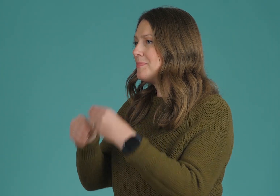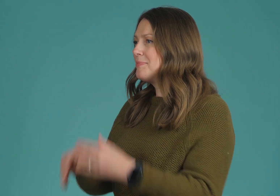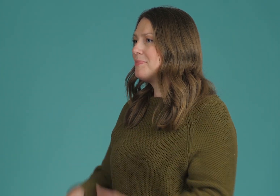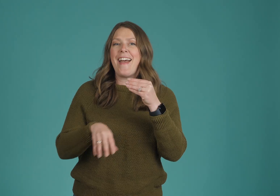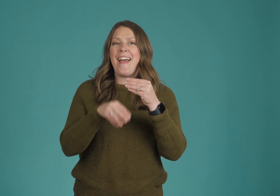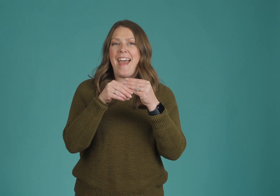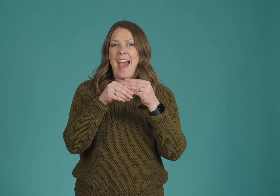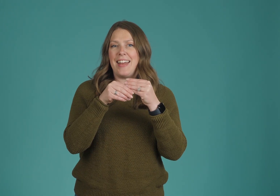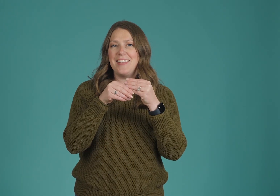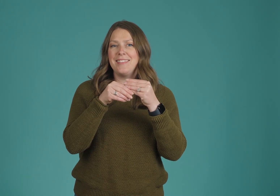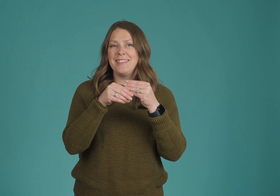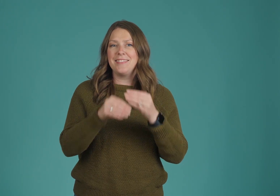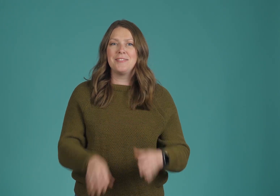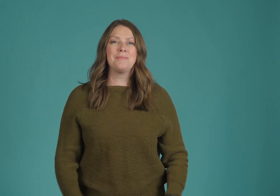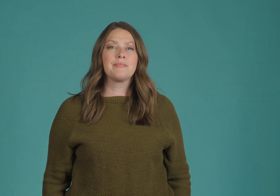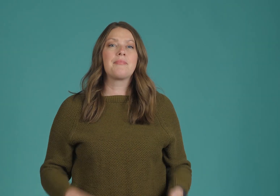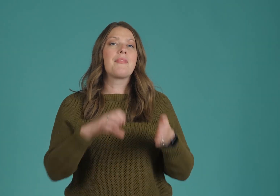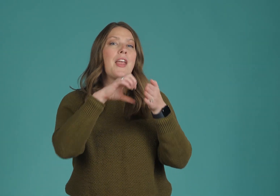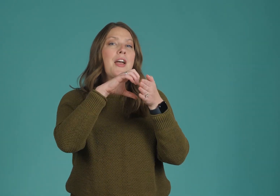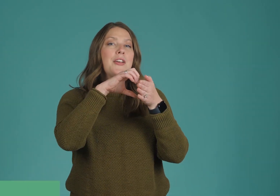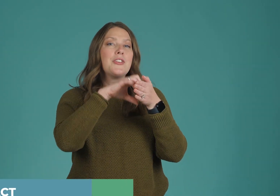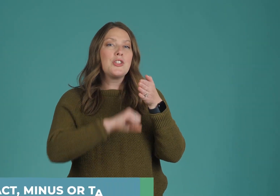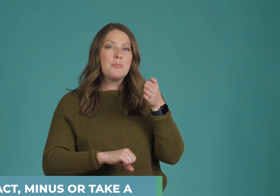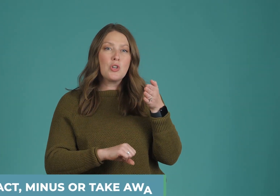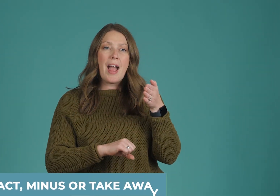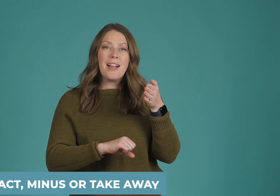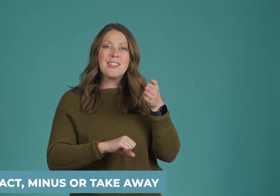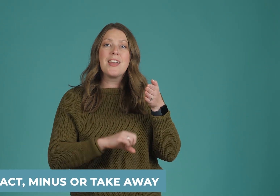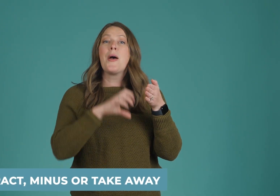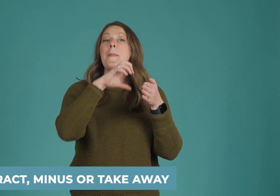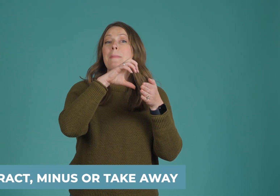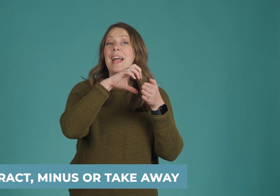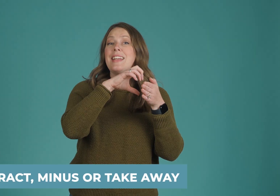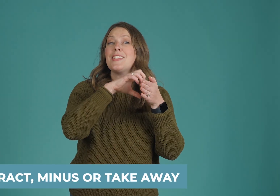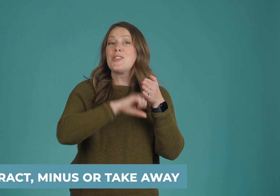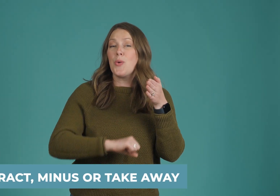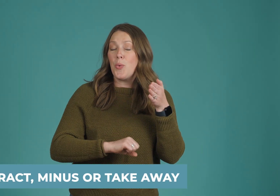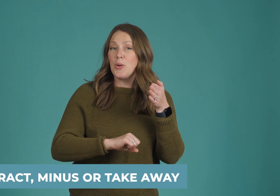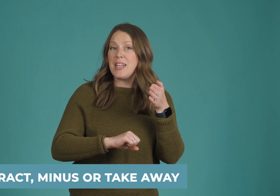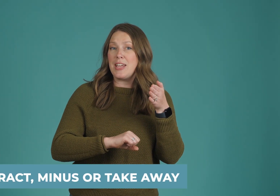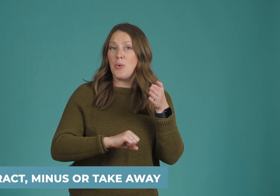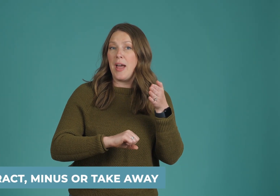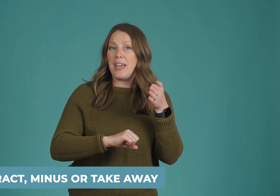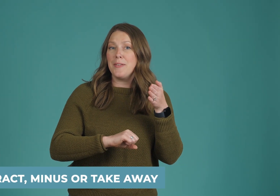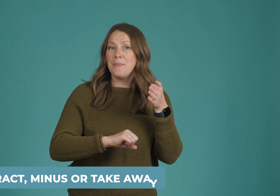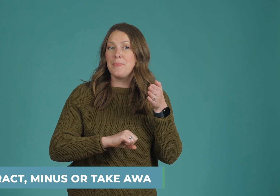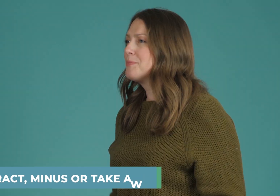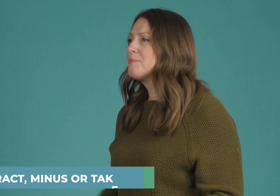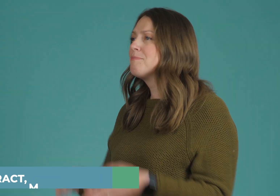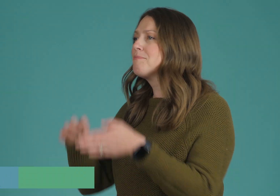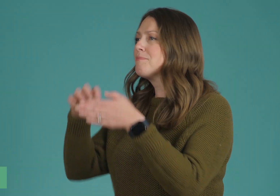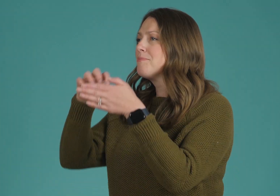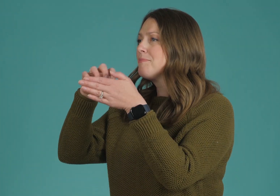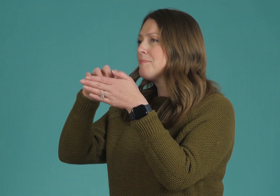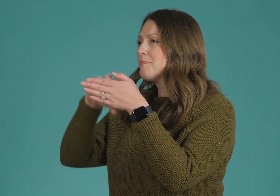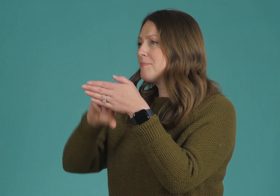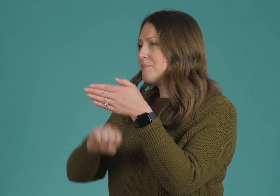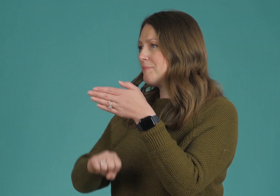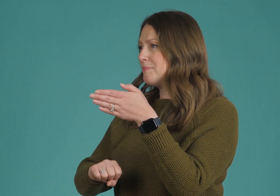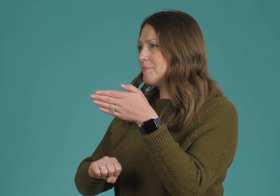in. Add. Add. Subtract, minus, or take away. Your hand is pulling